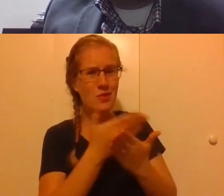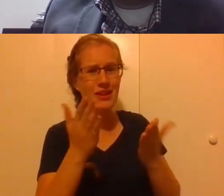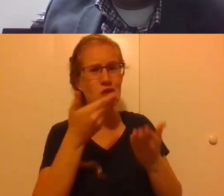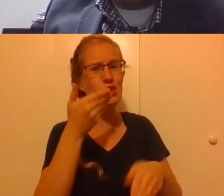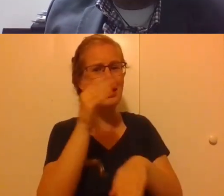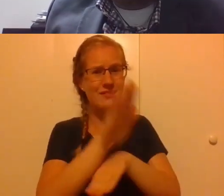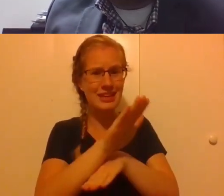Good night.